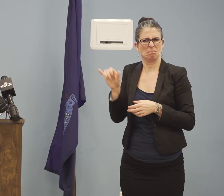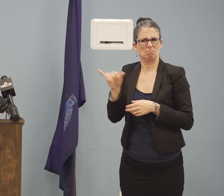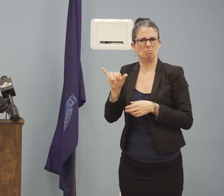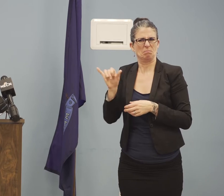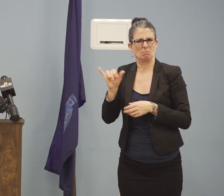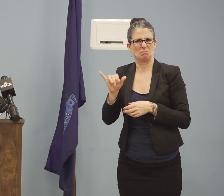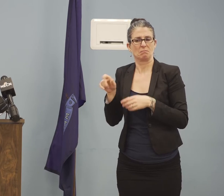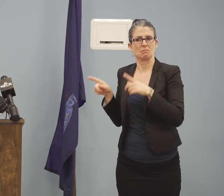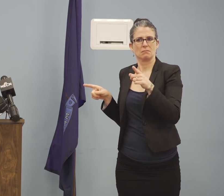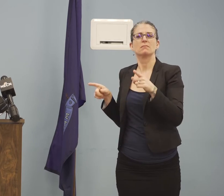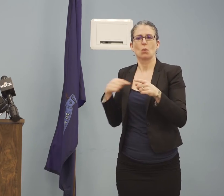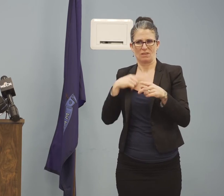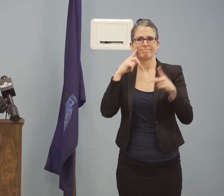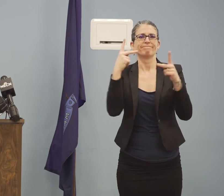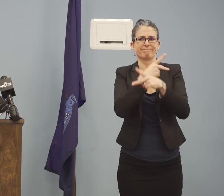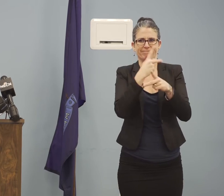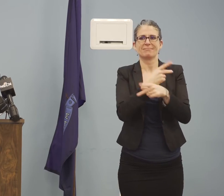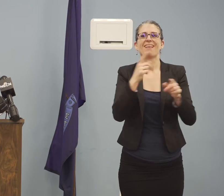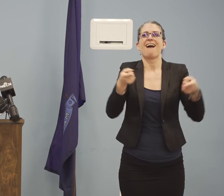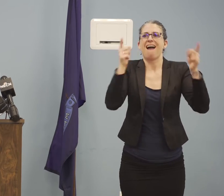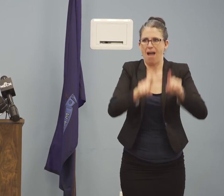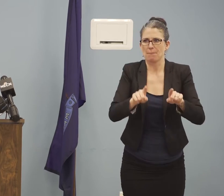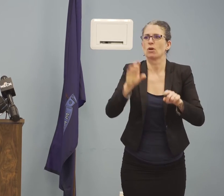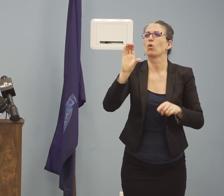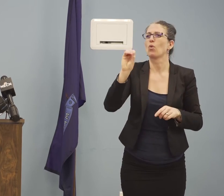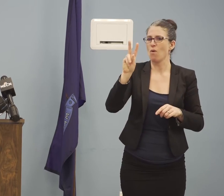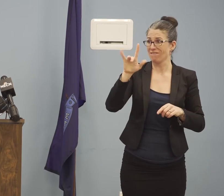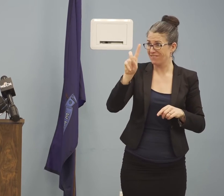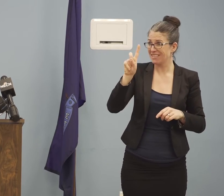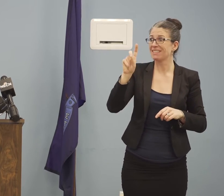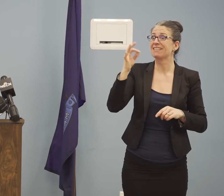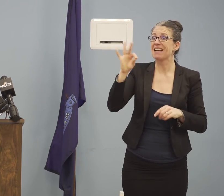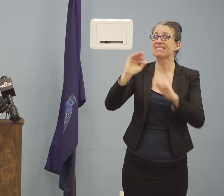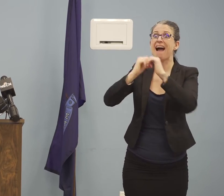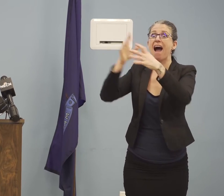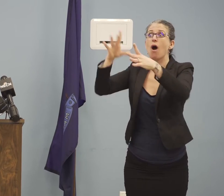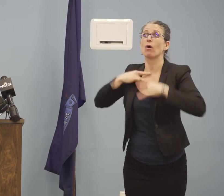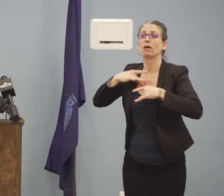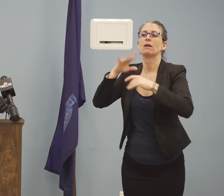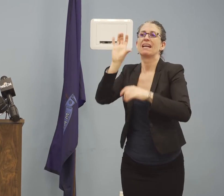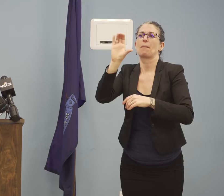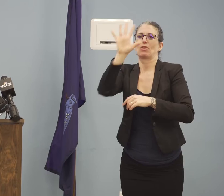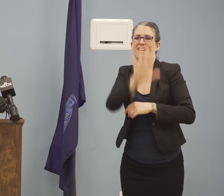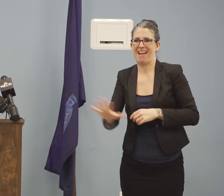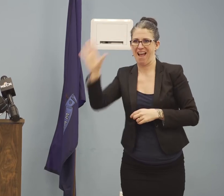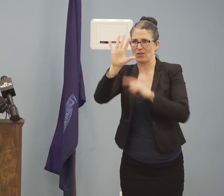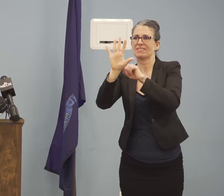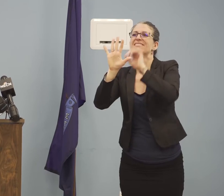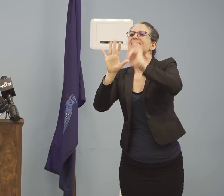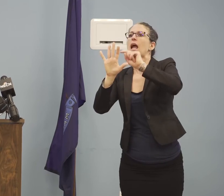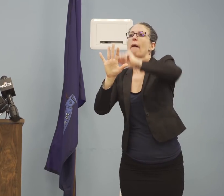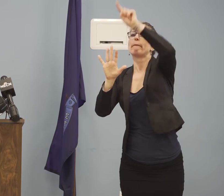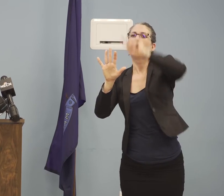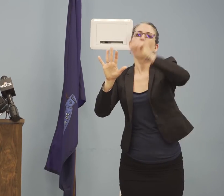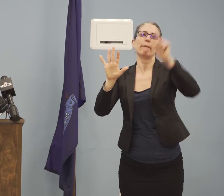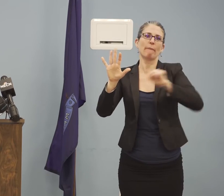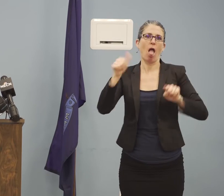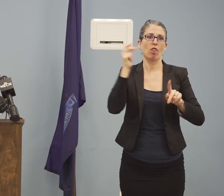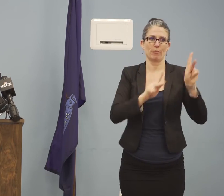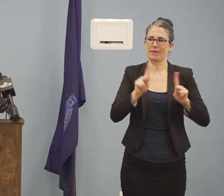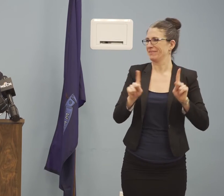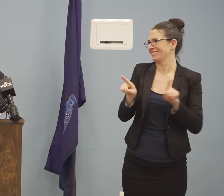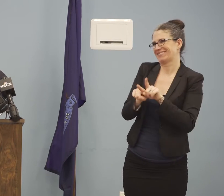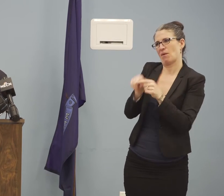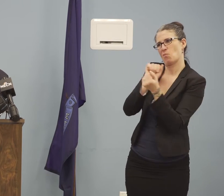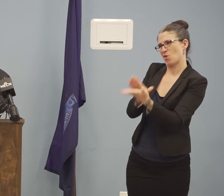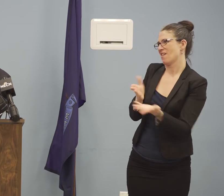in other parts of the state as well. Can I ask about the same question I sort of asked Governor Mills a little more clearly this time? So is it workplace safe because there are the